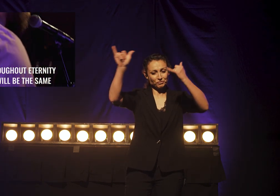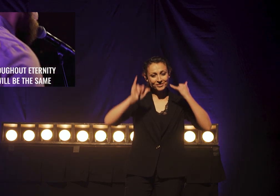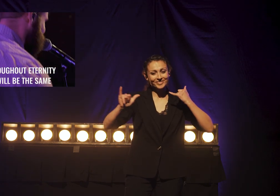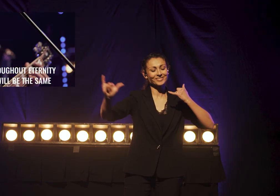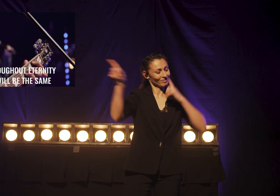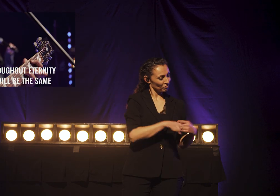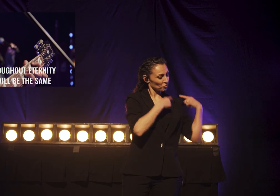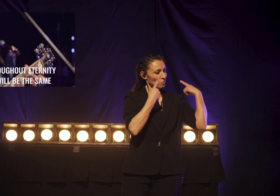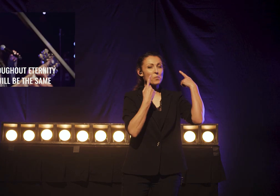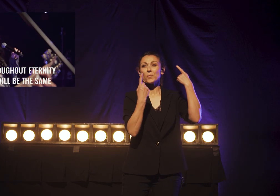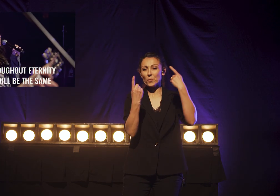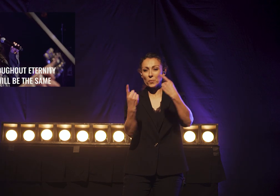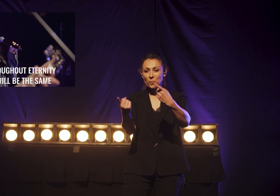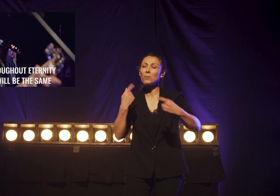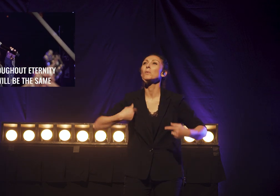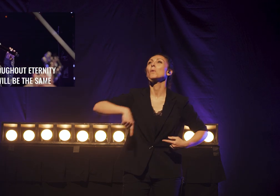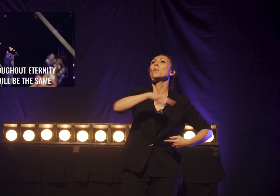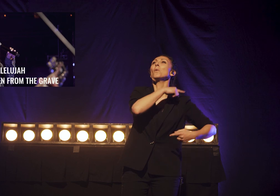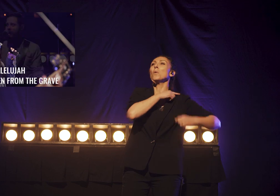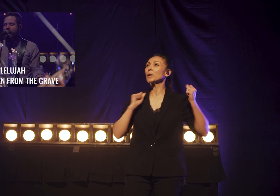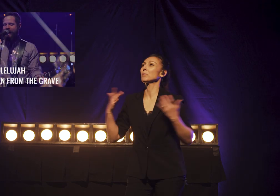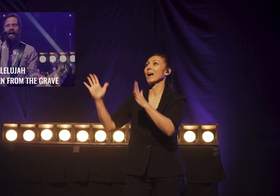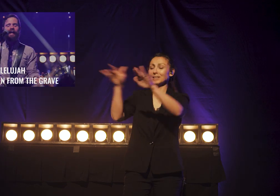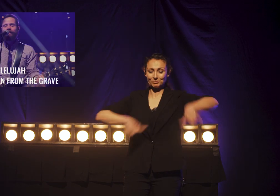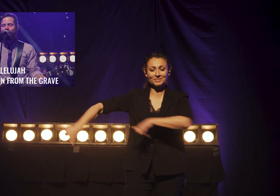Our Song Will Be The Same Hallelujah